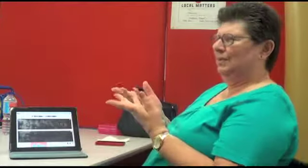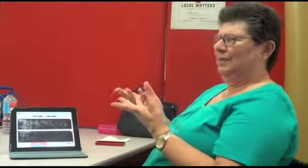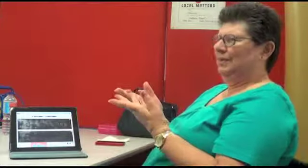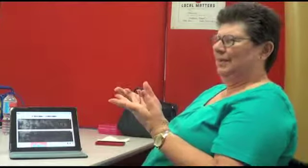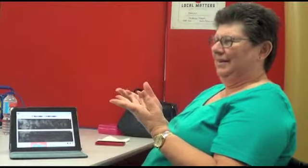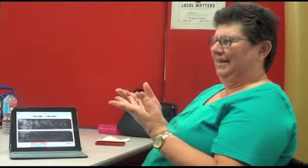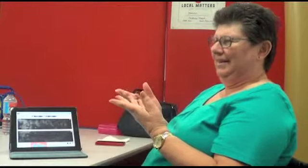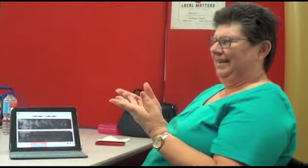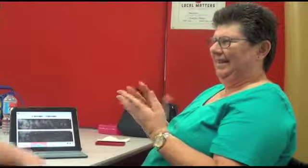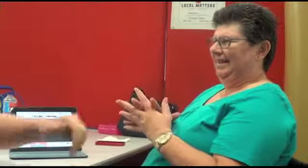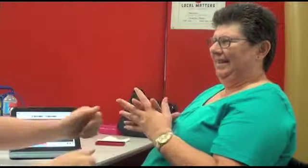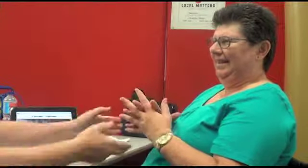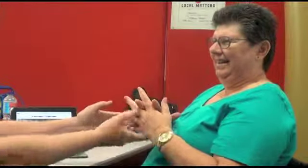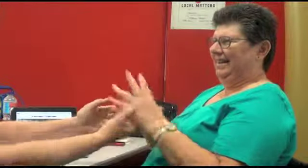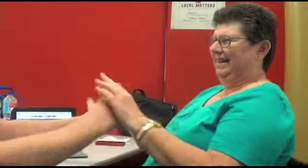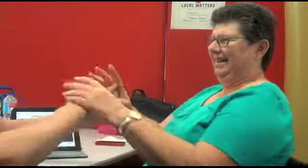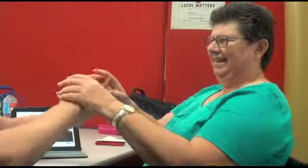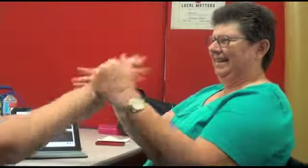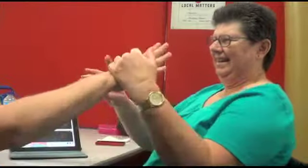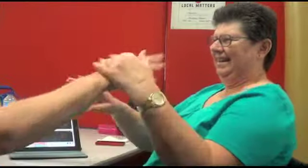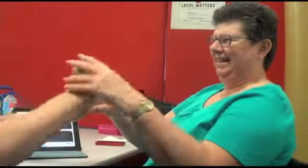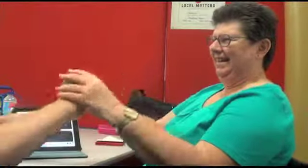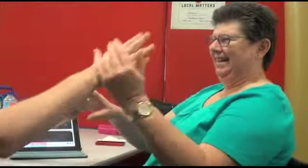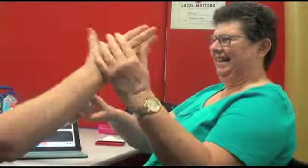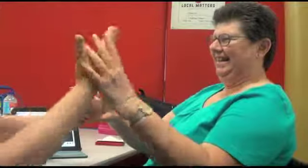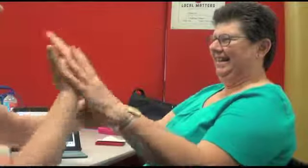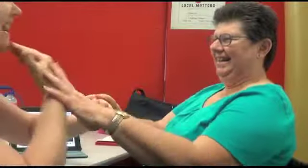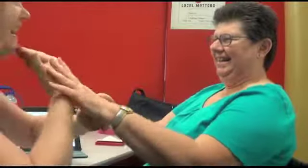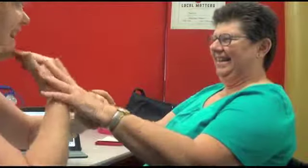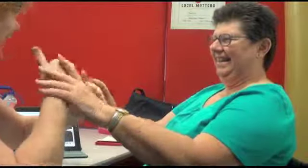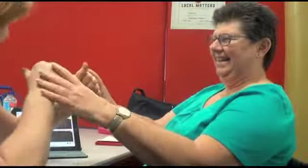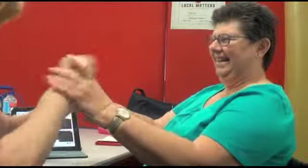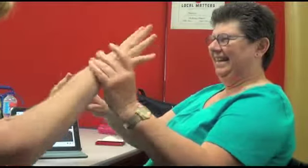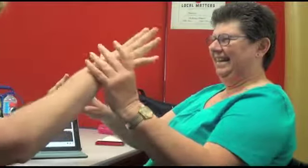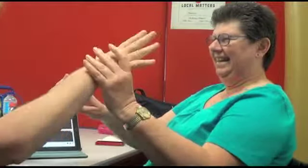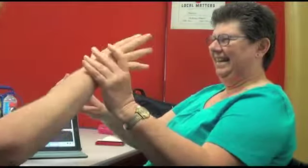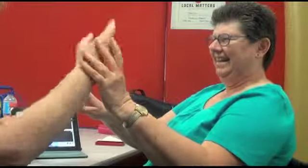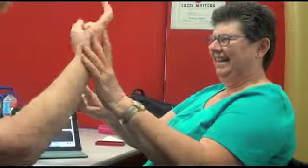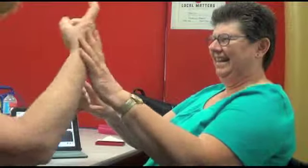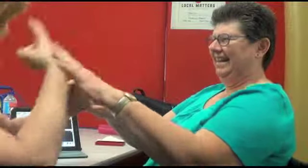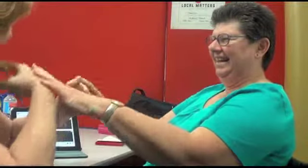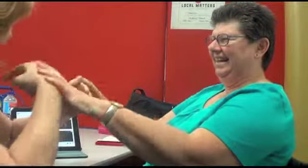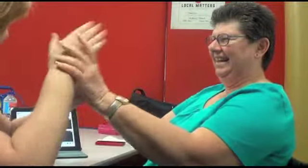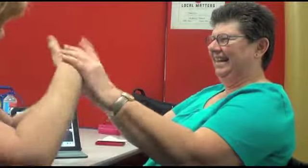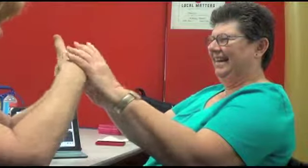communication with my aunt. I'm really excited about the opportunity that this is providing me. Yes, it's fantastic.